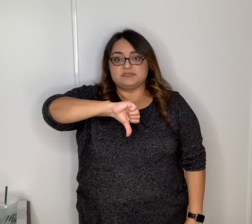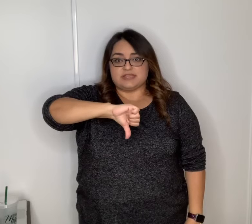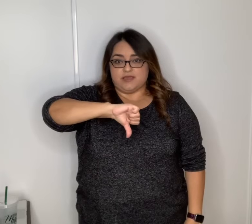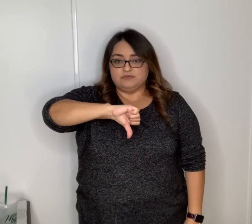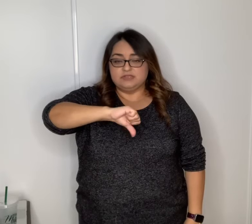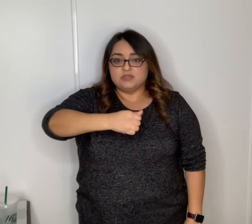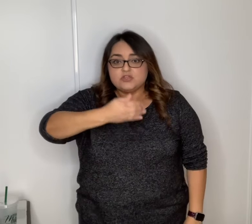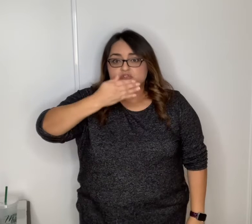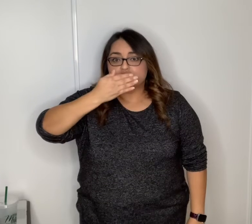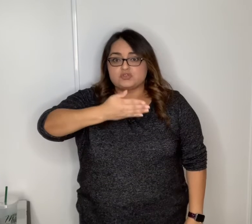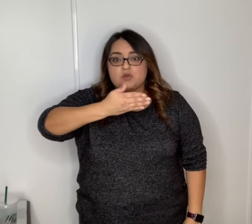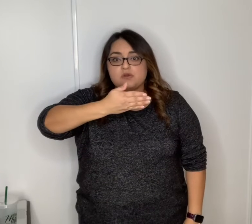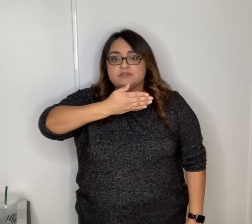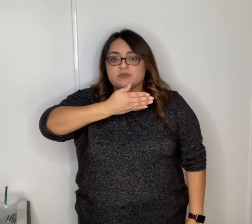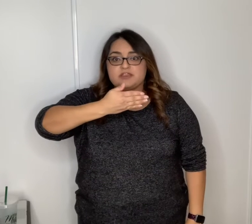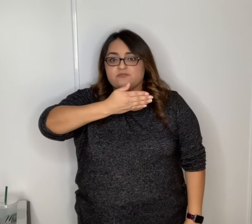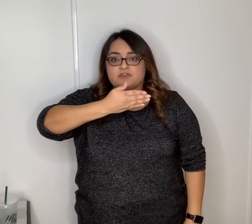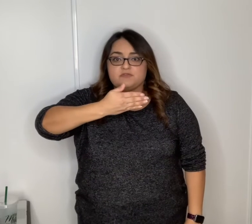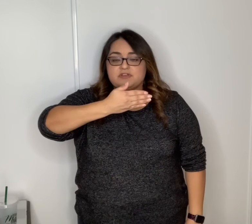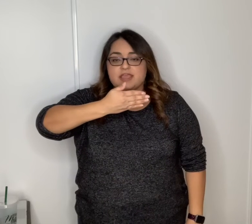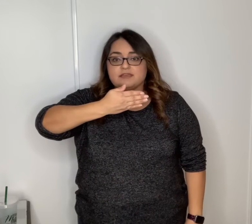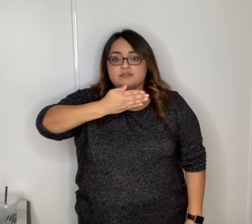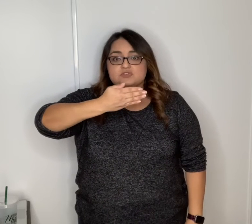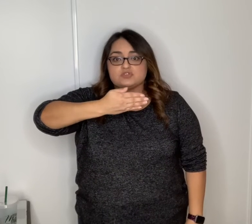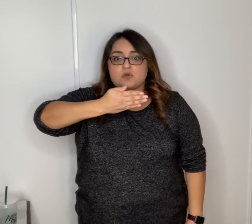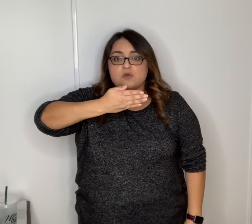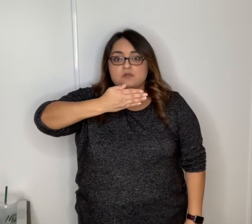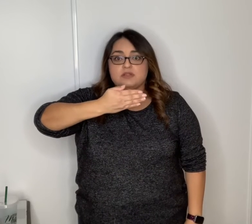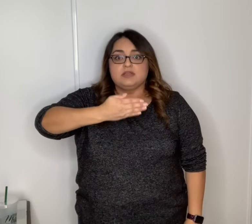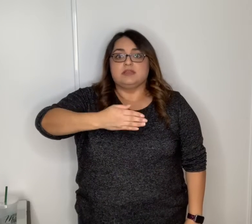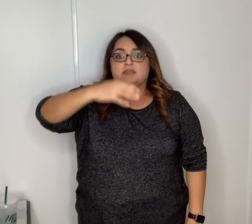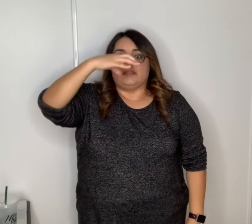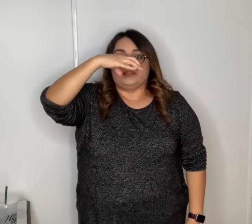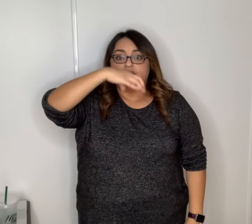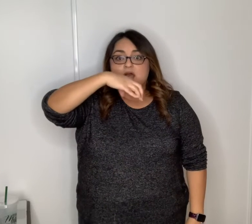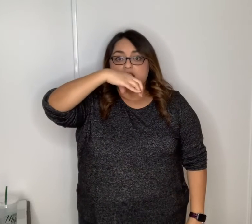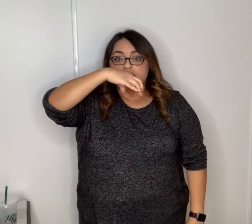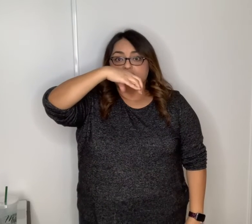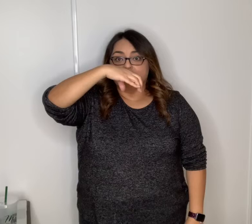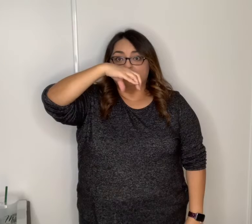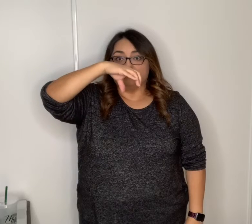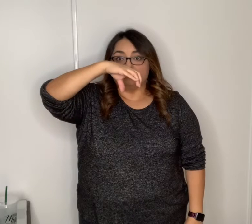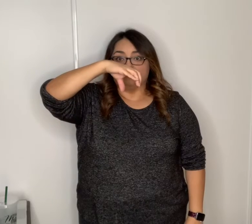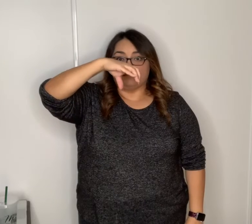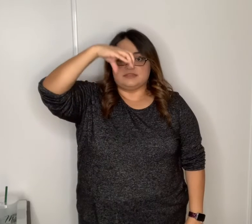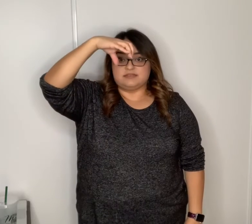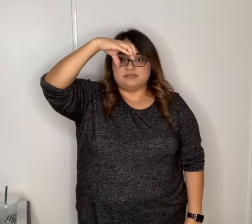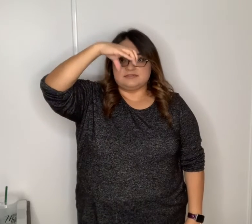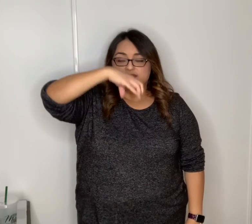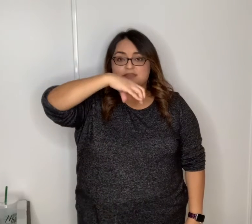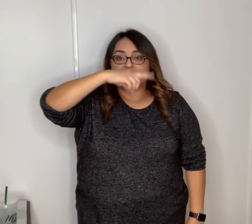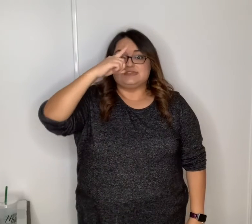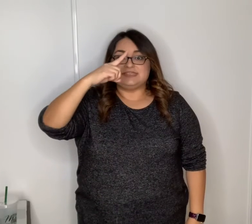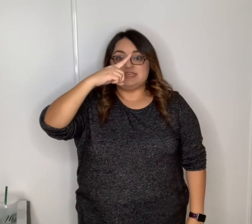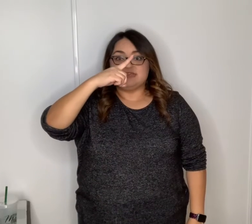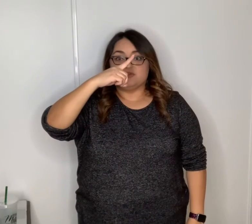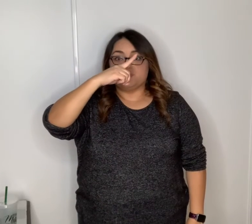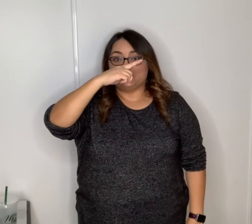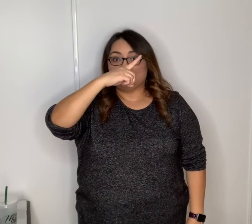down so it's right here in front of your neck so then la like this t you're pointing